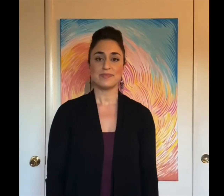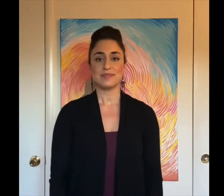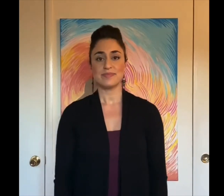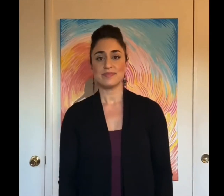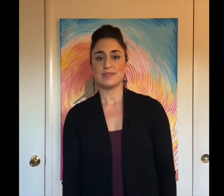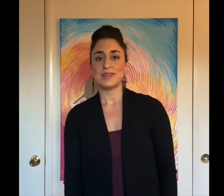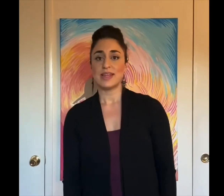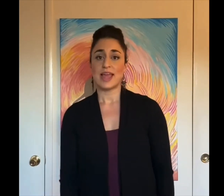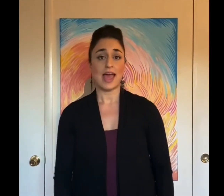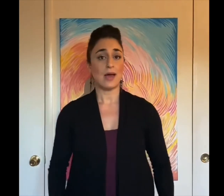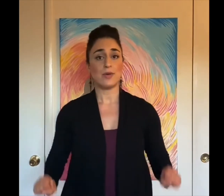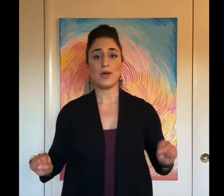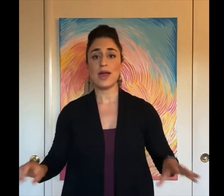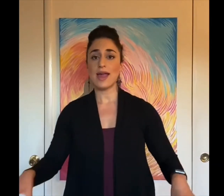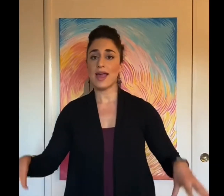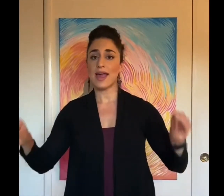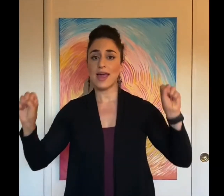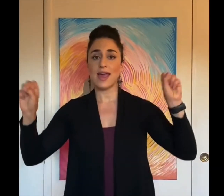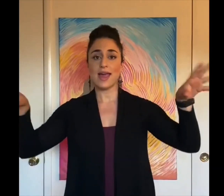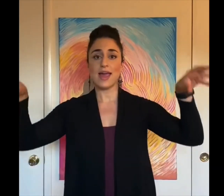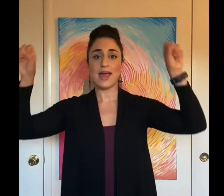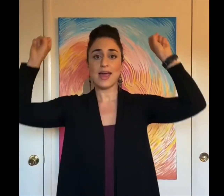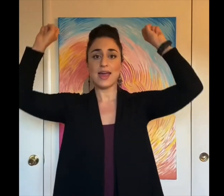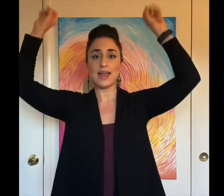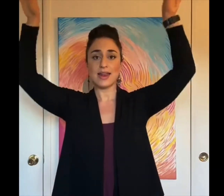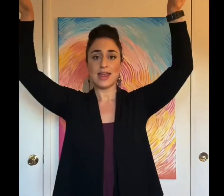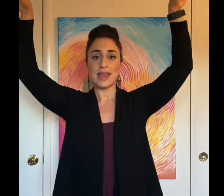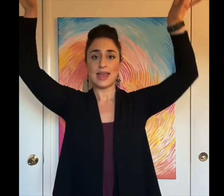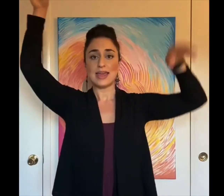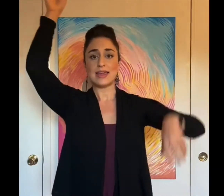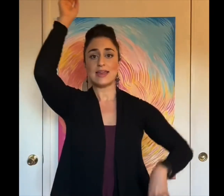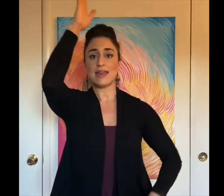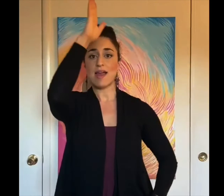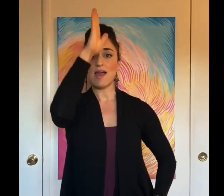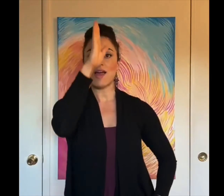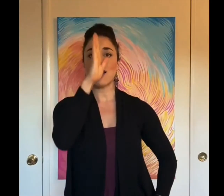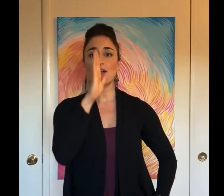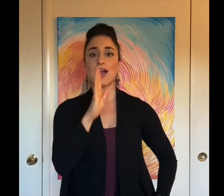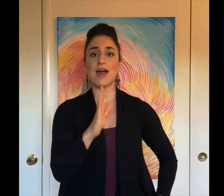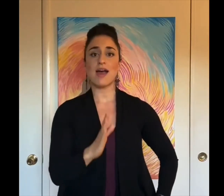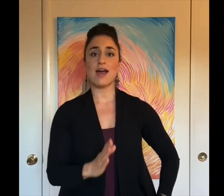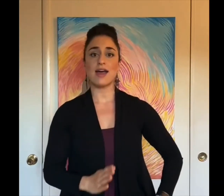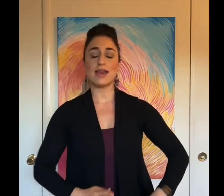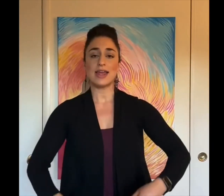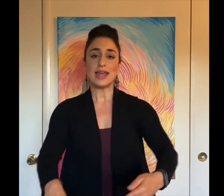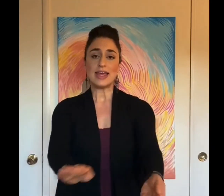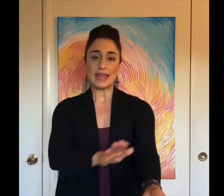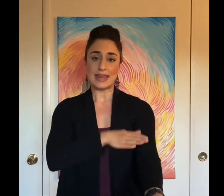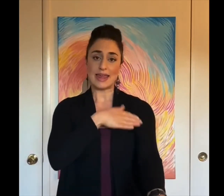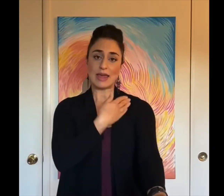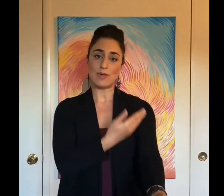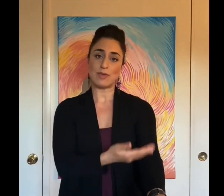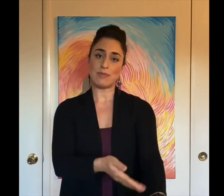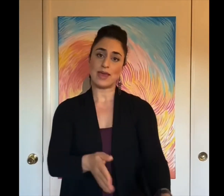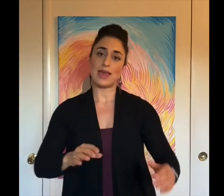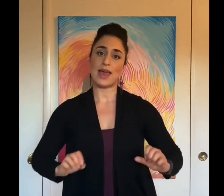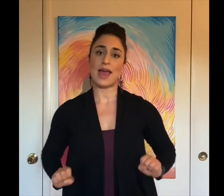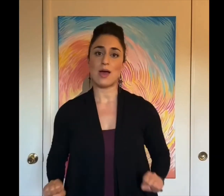How great Is our God How with me How